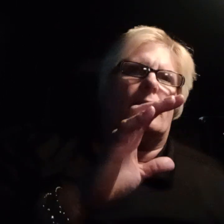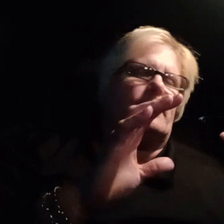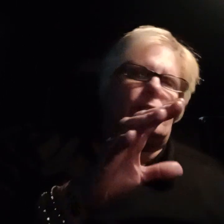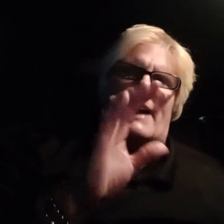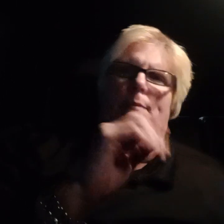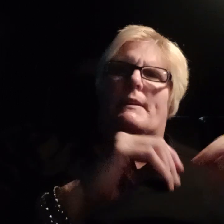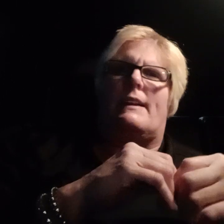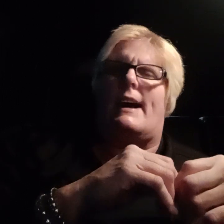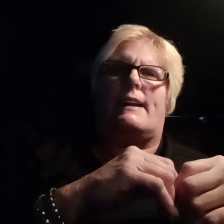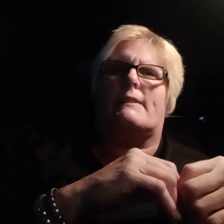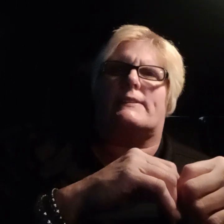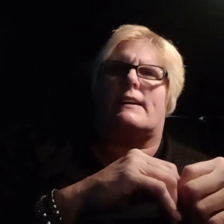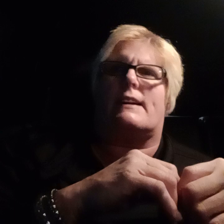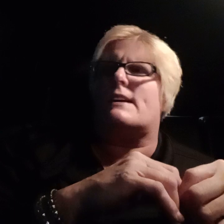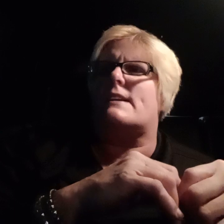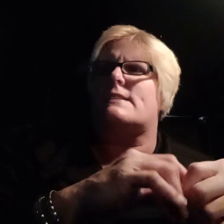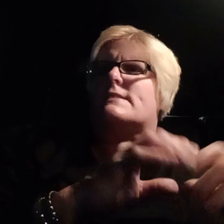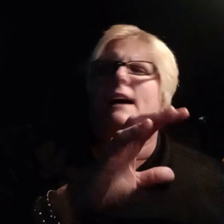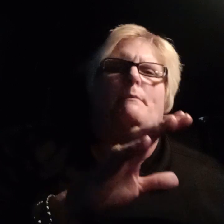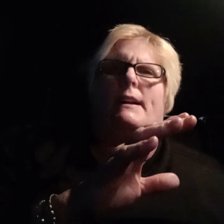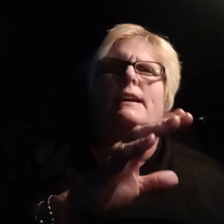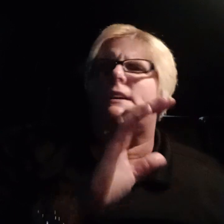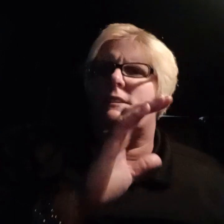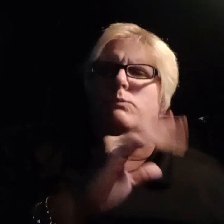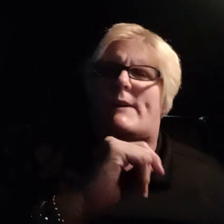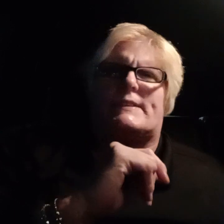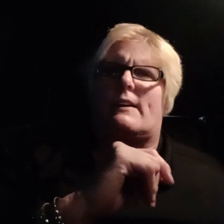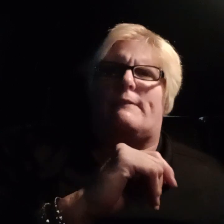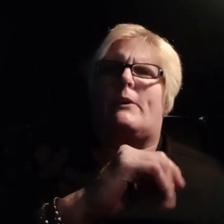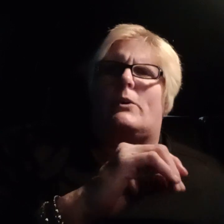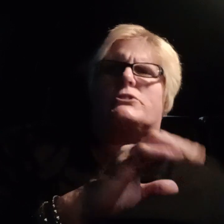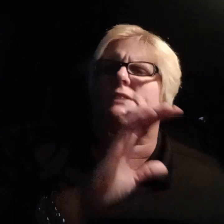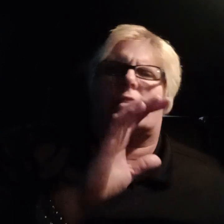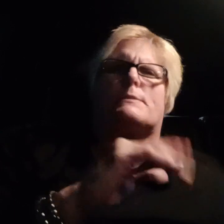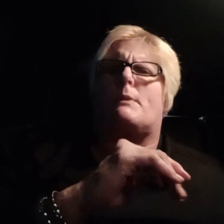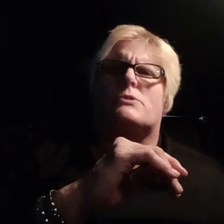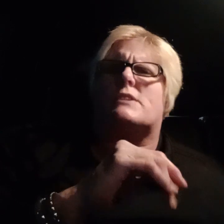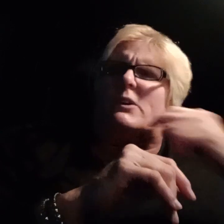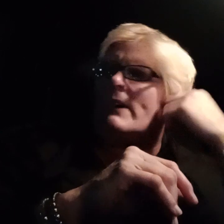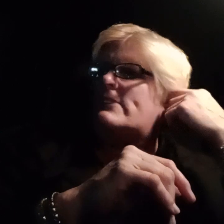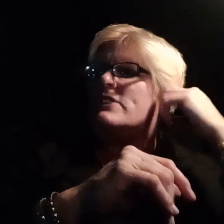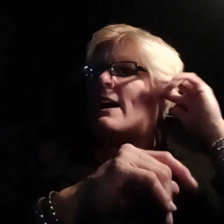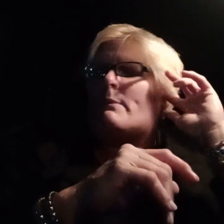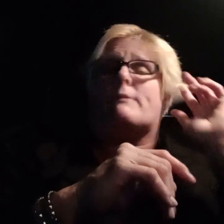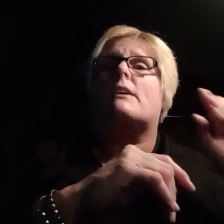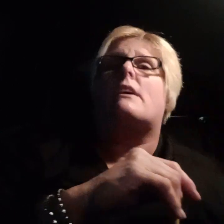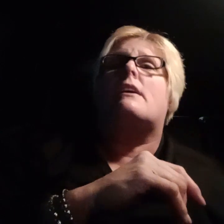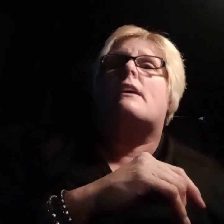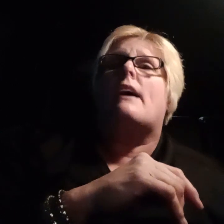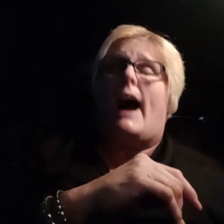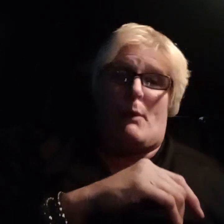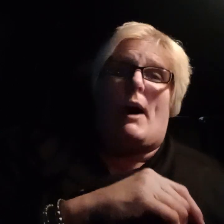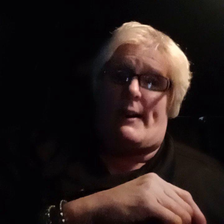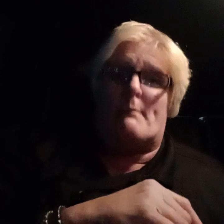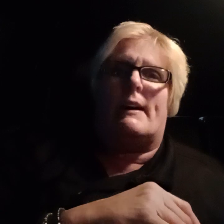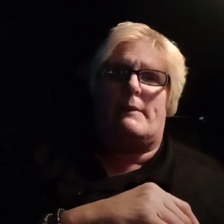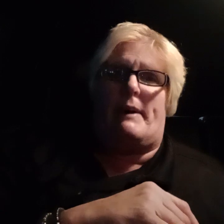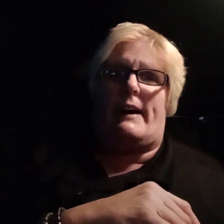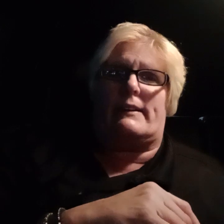top of the line, everything. He's got money. His wife's got a vault. She's got supposedly a great job. I want our money back,